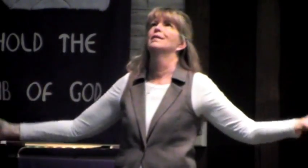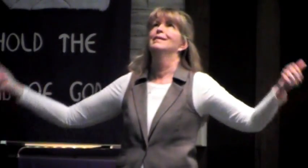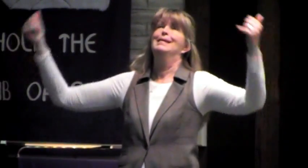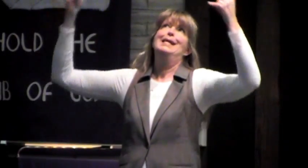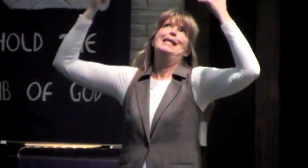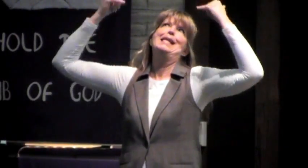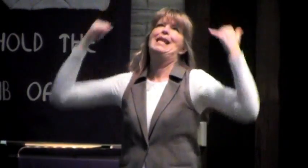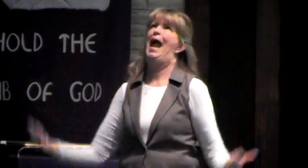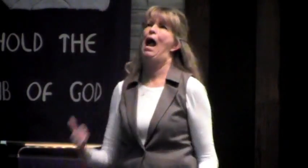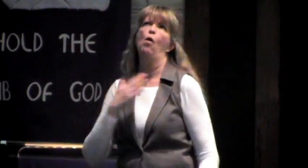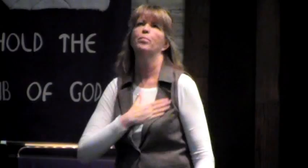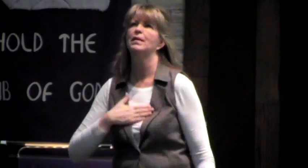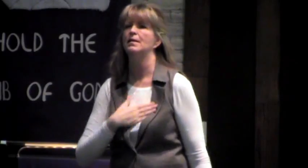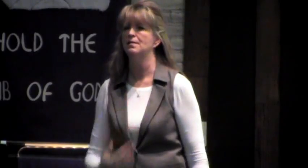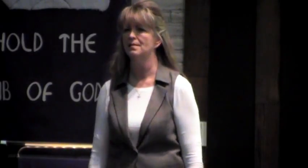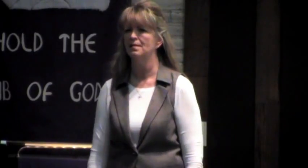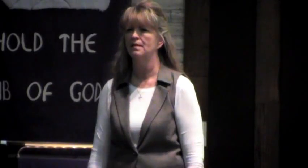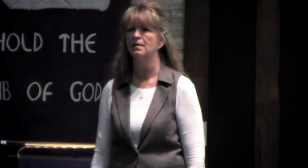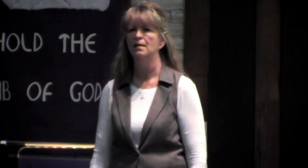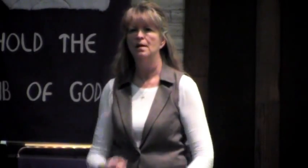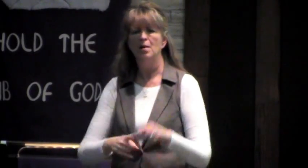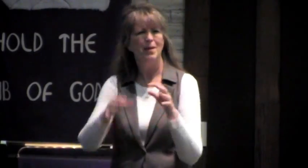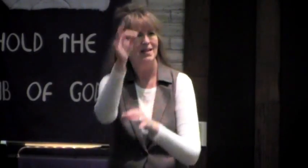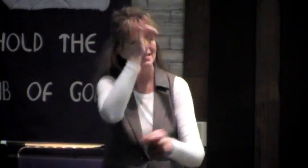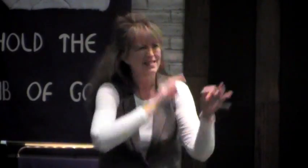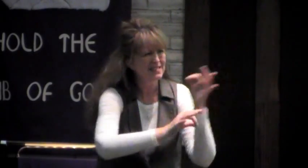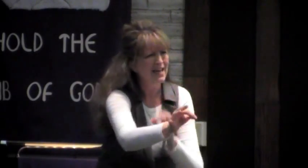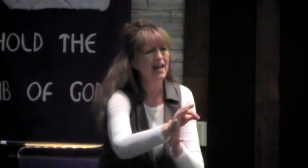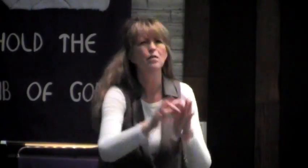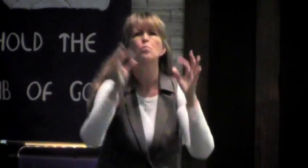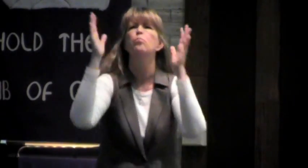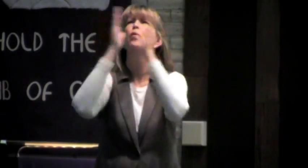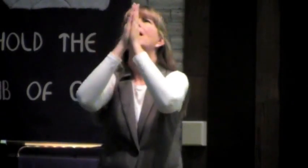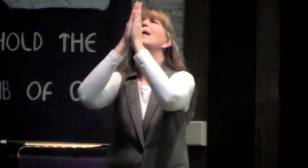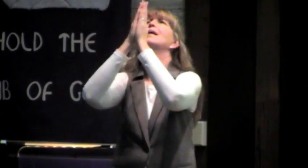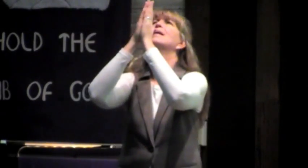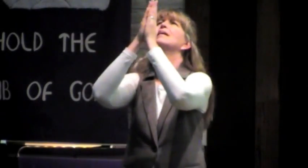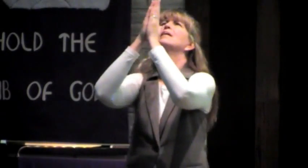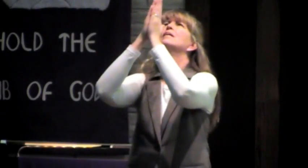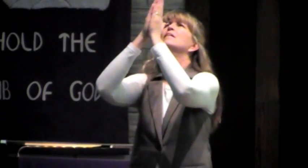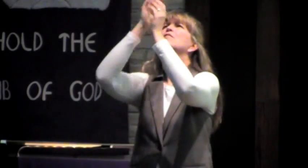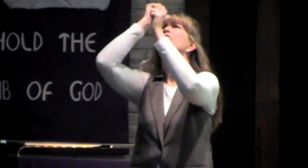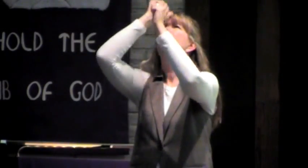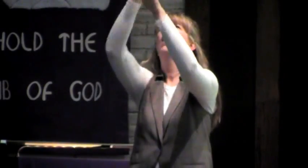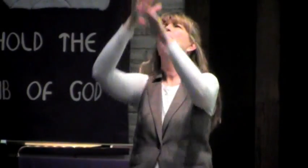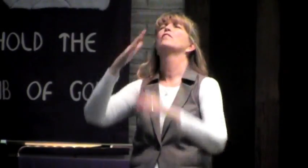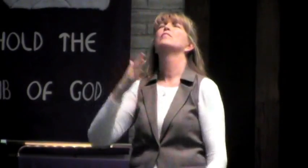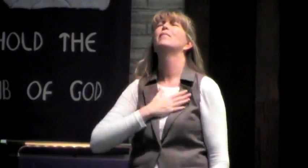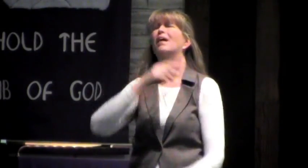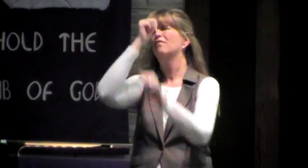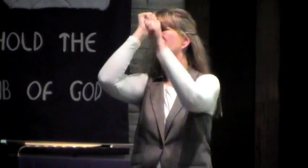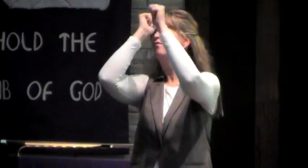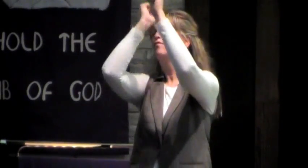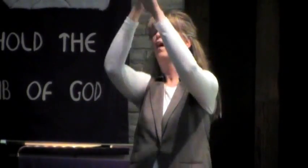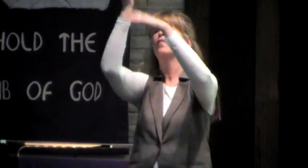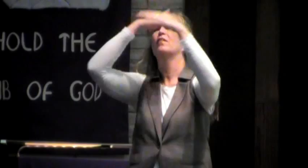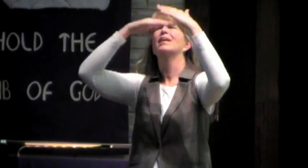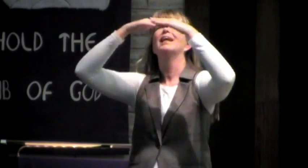is so busy. I just want this to be resolved now, please. No, that's not going to be an effective instance. Say, my